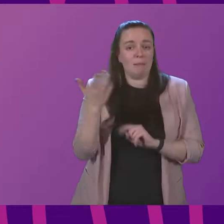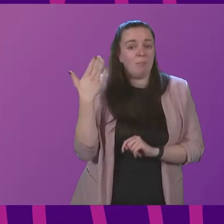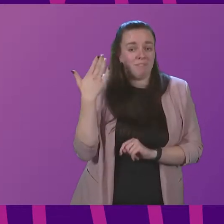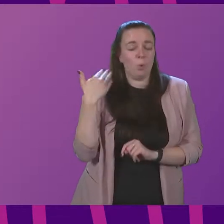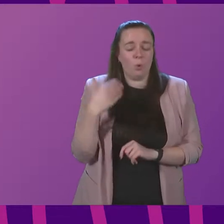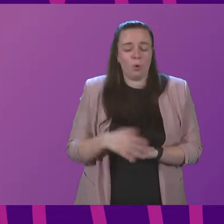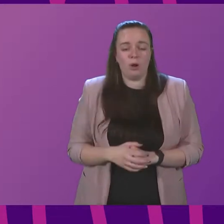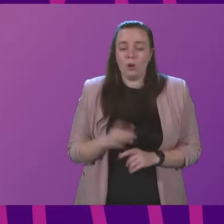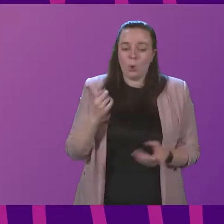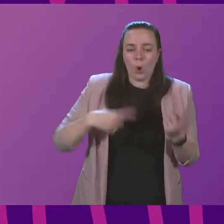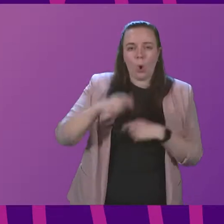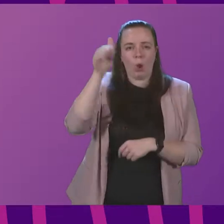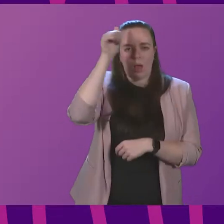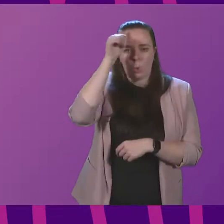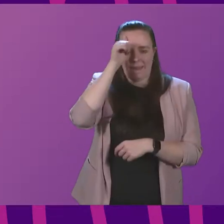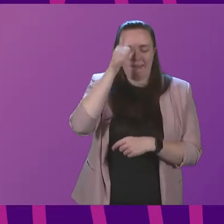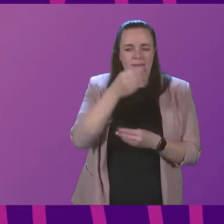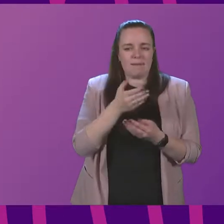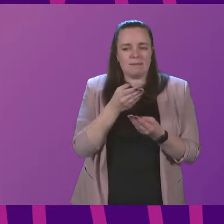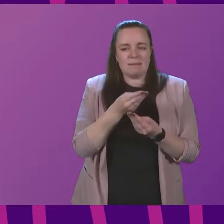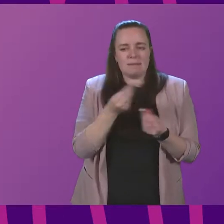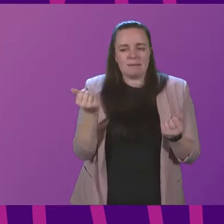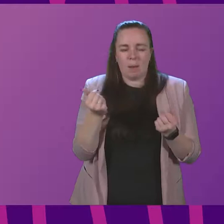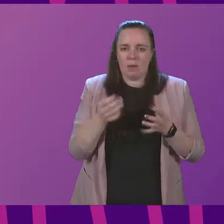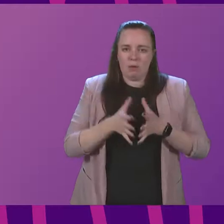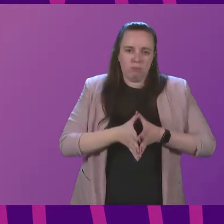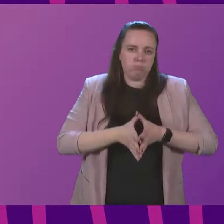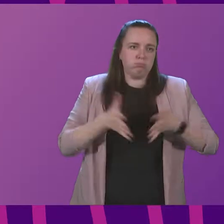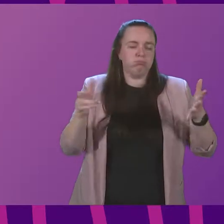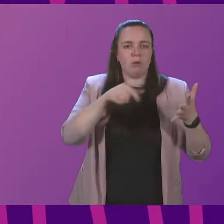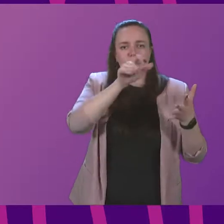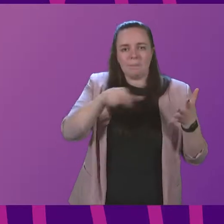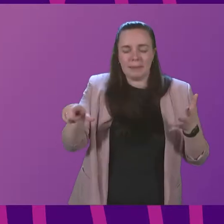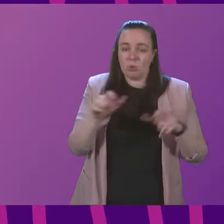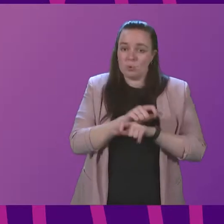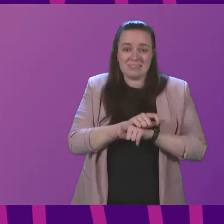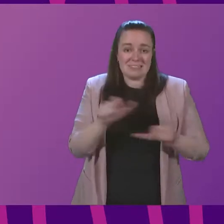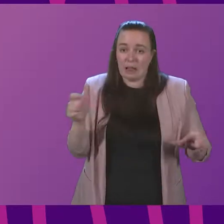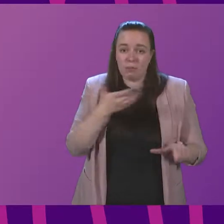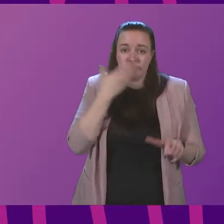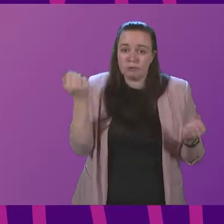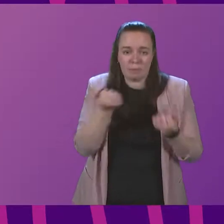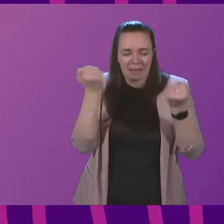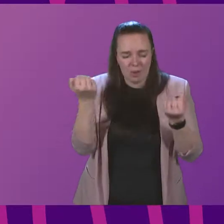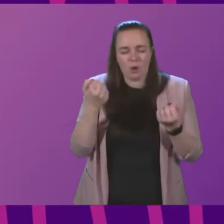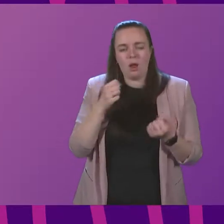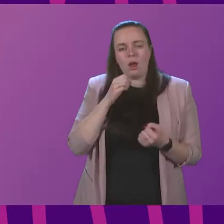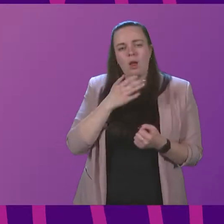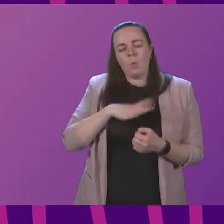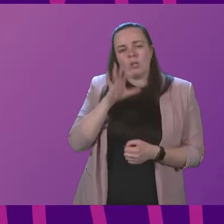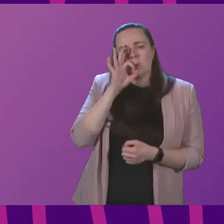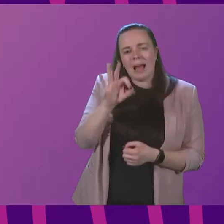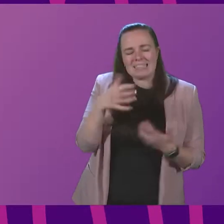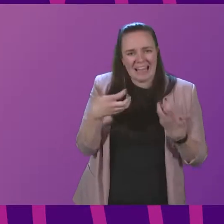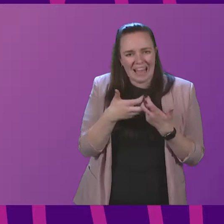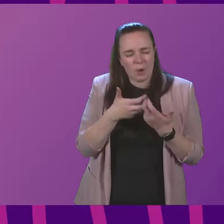and we are all aware of some of the volumes of people that are still without power. I would like to ask though how we